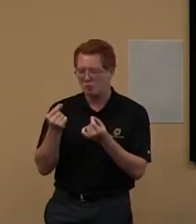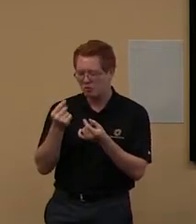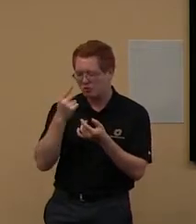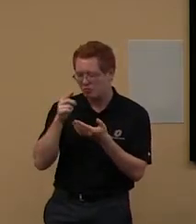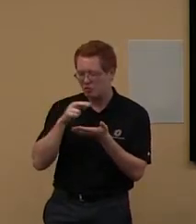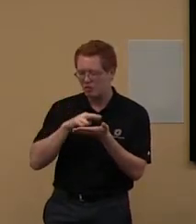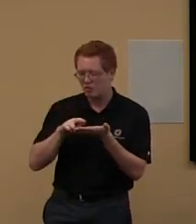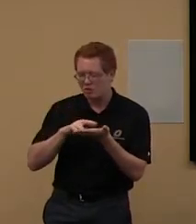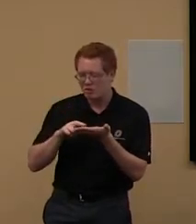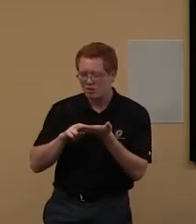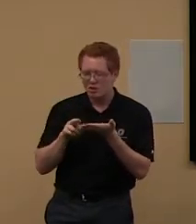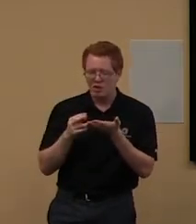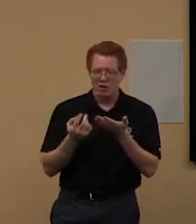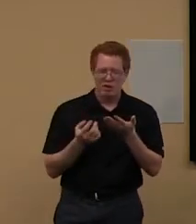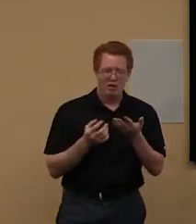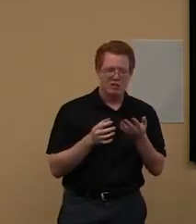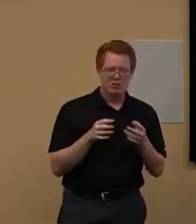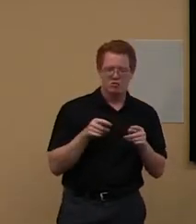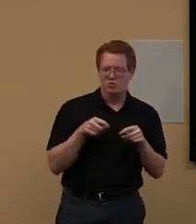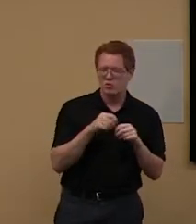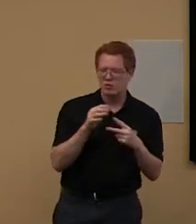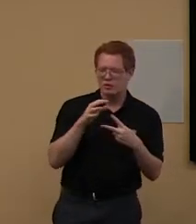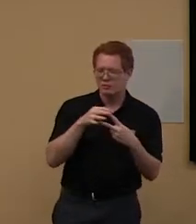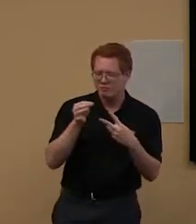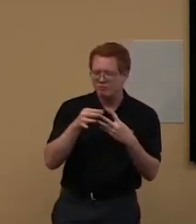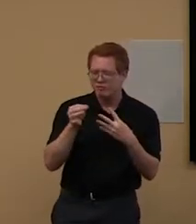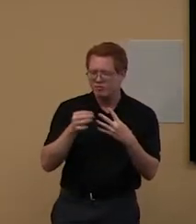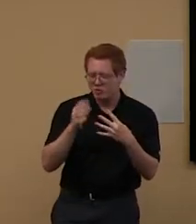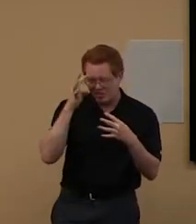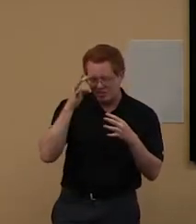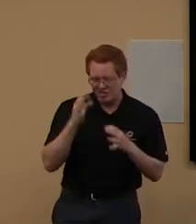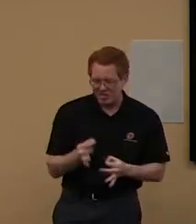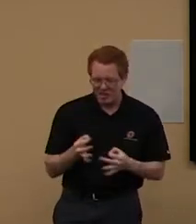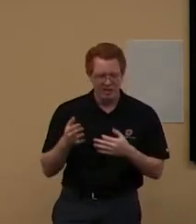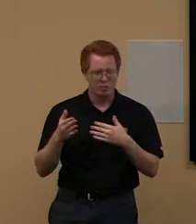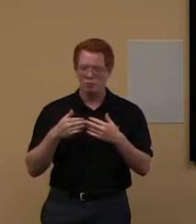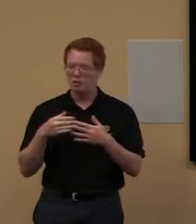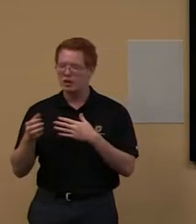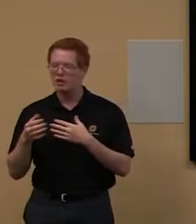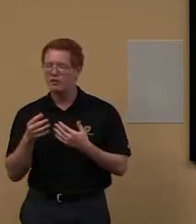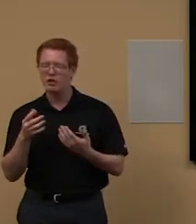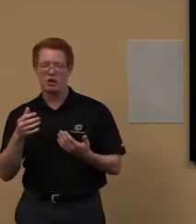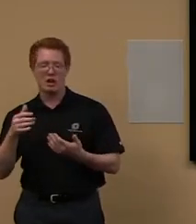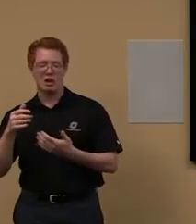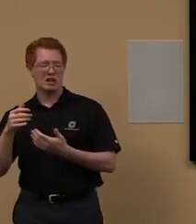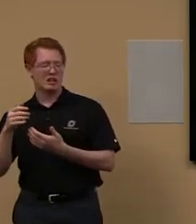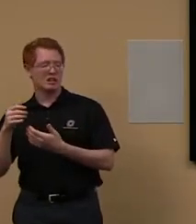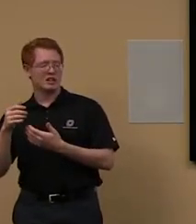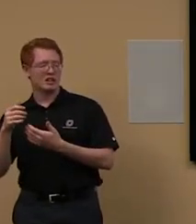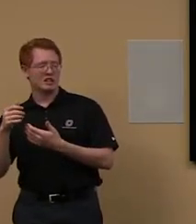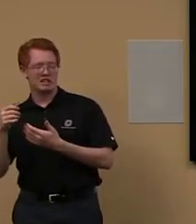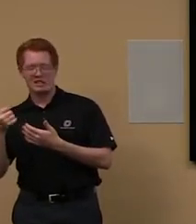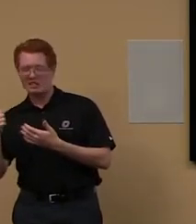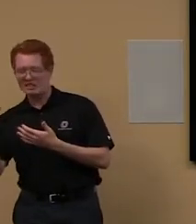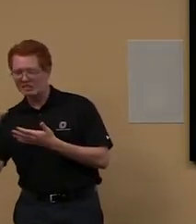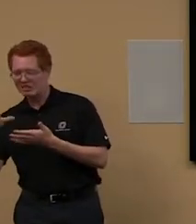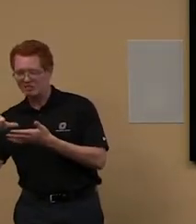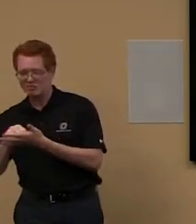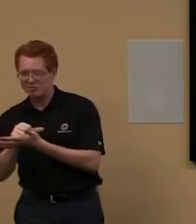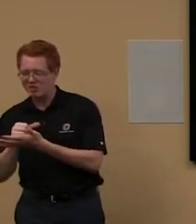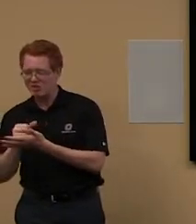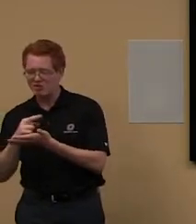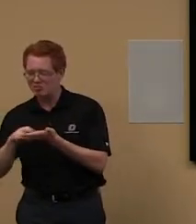different paths, um, or if you're doing, you know, a 20 or 30 page research paper or a 10 page research paper for one of your classes,